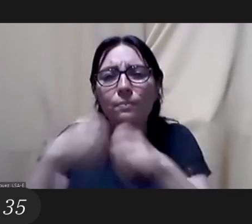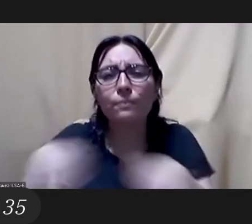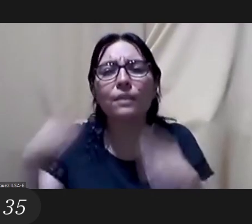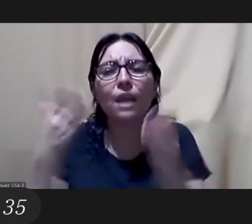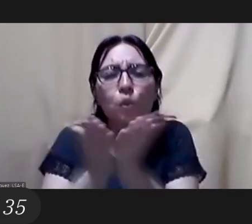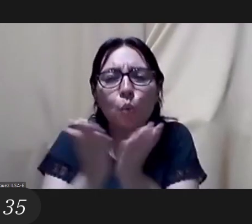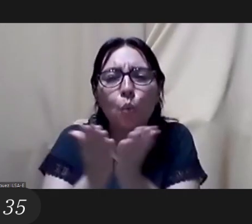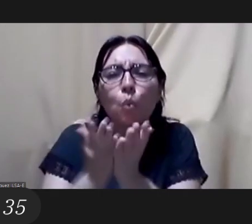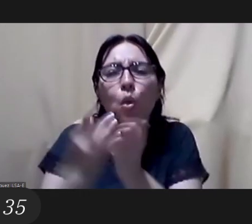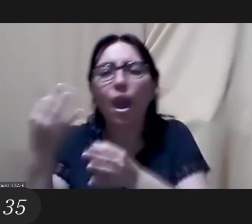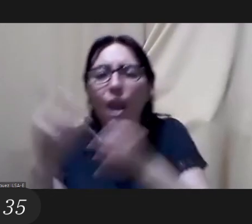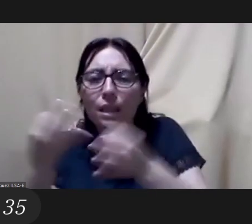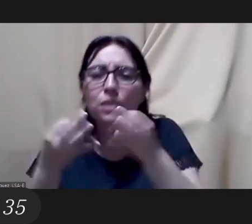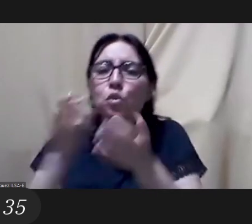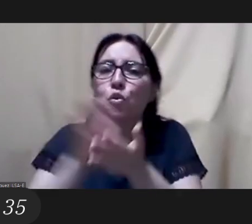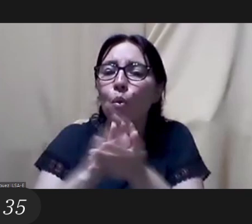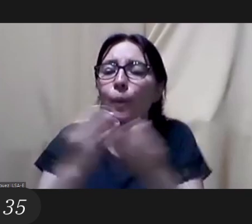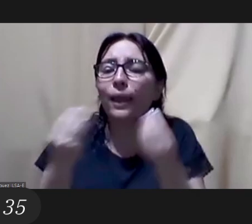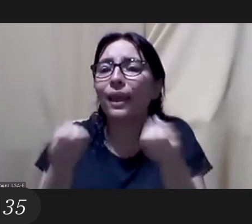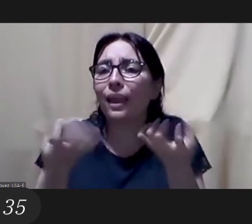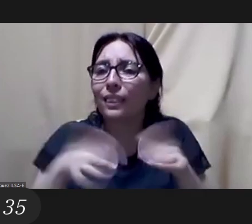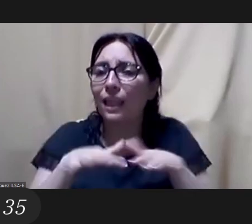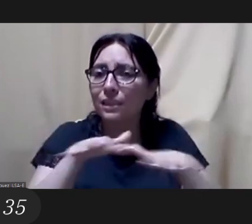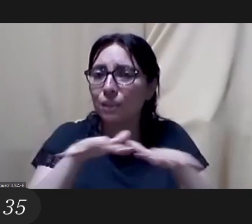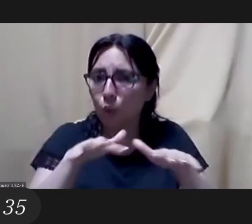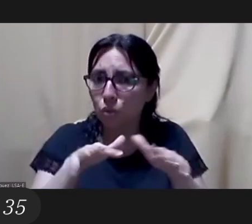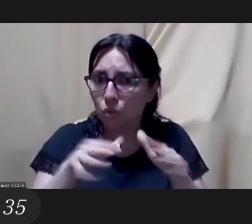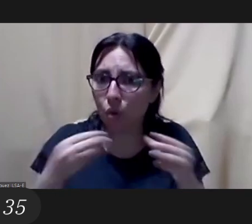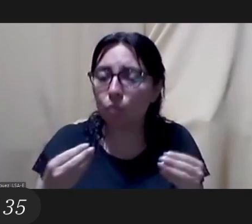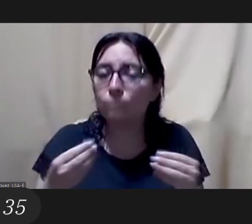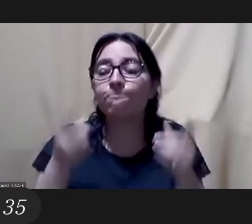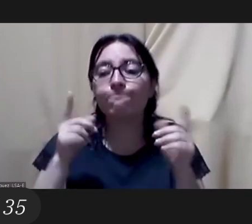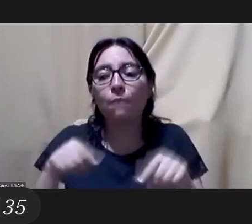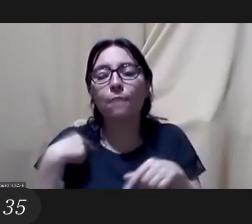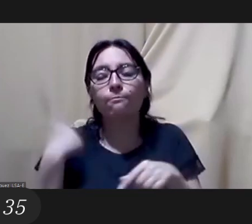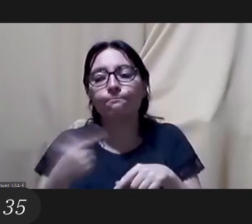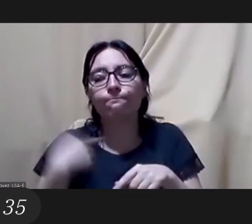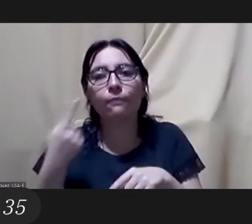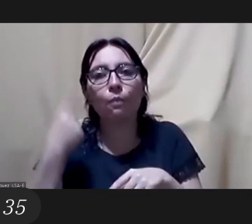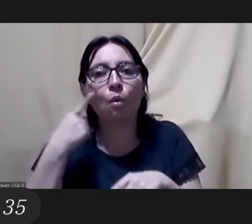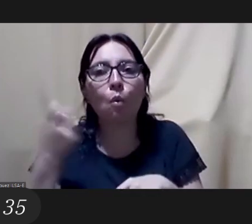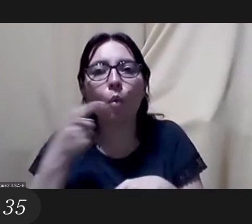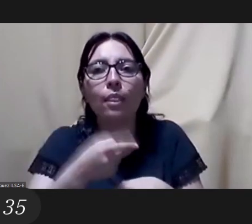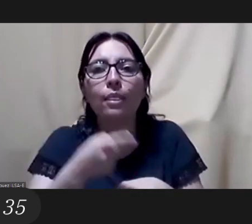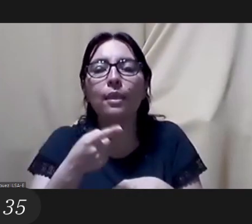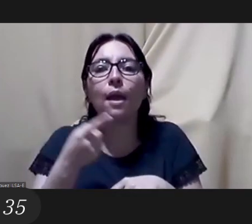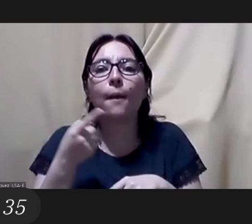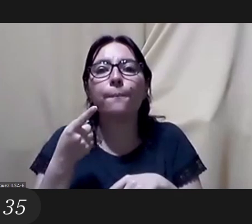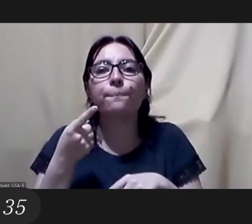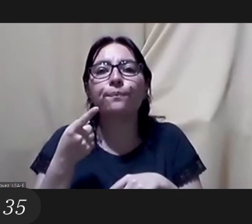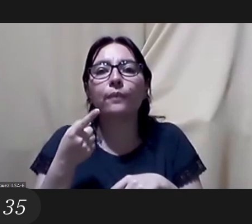we conducted studies there and sort of measured how things were going there and seeing how